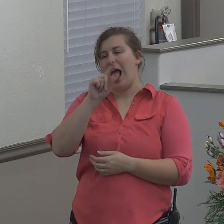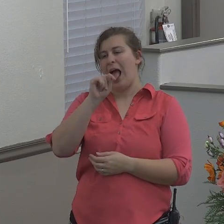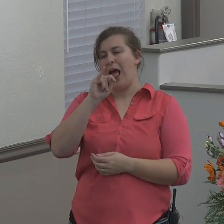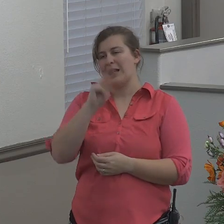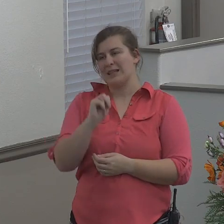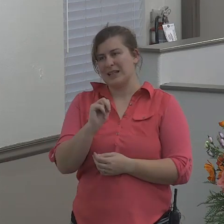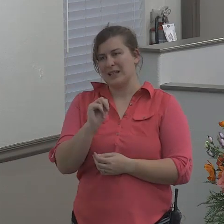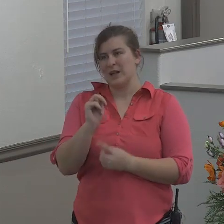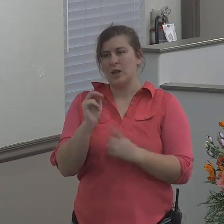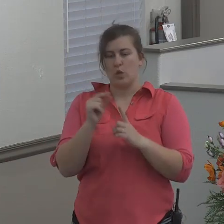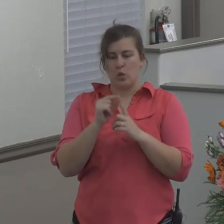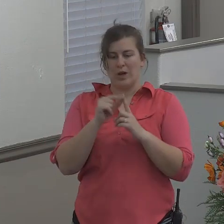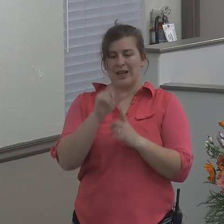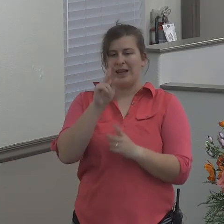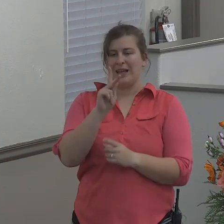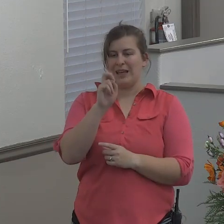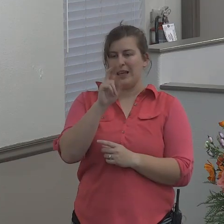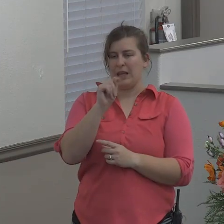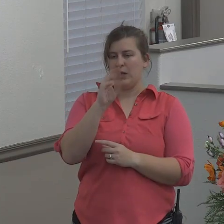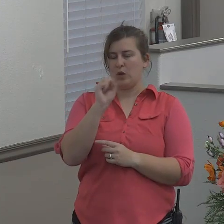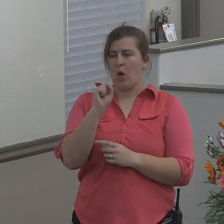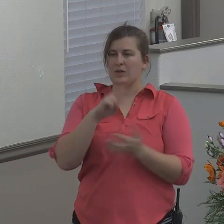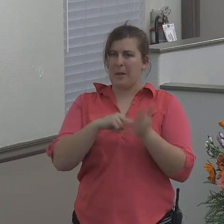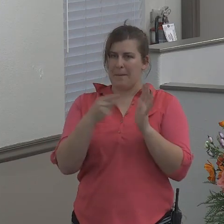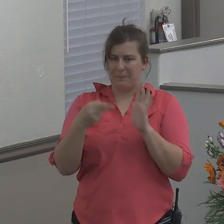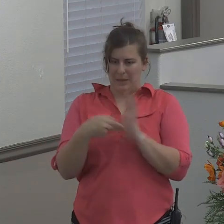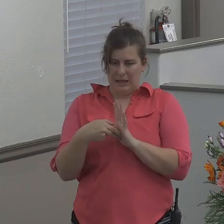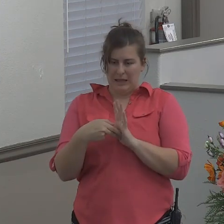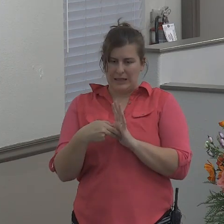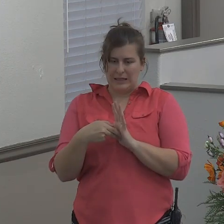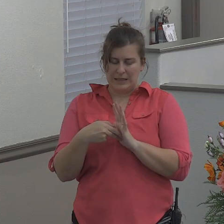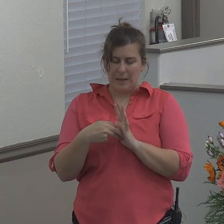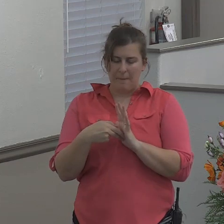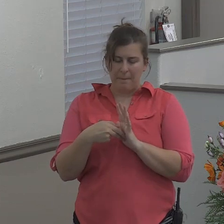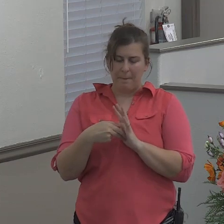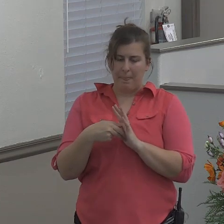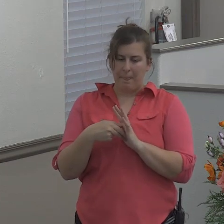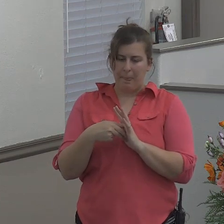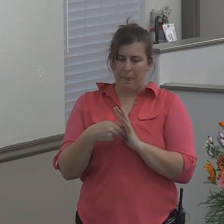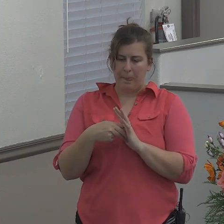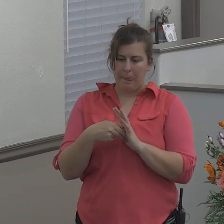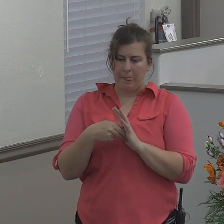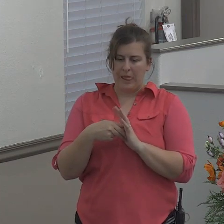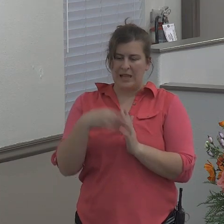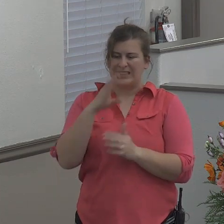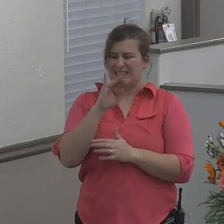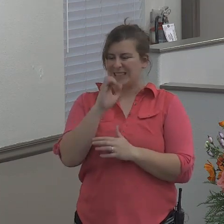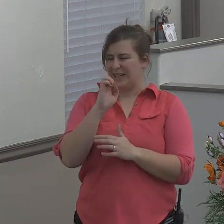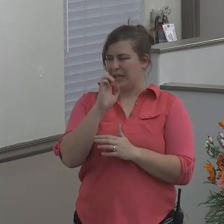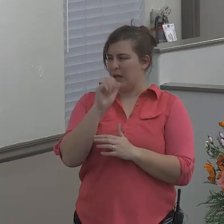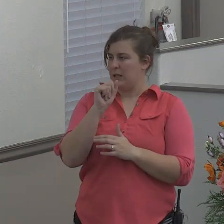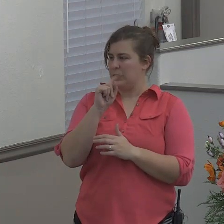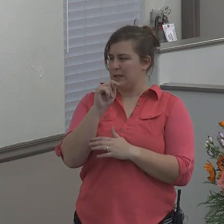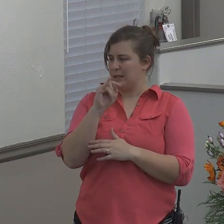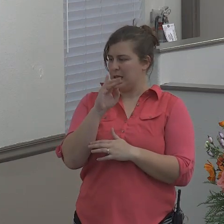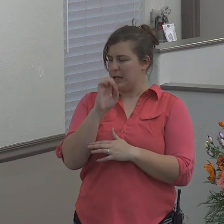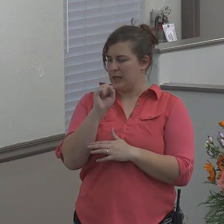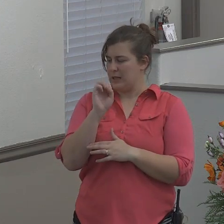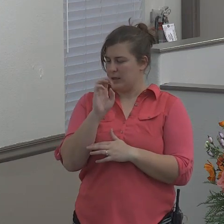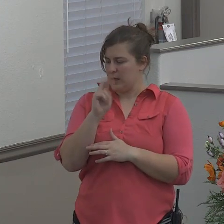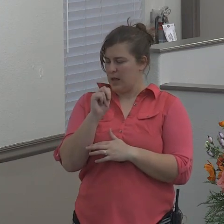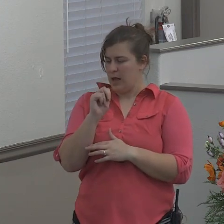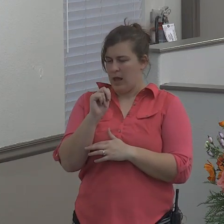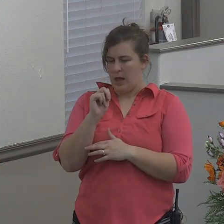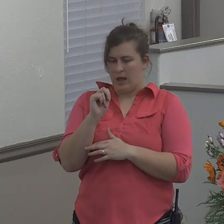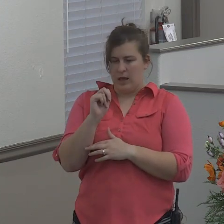ketos is setus. And in Latin, the word setesin, which is a